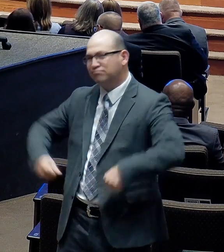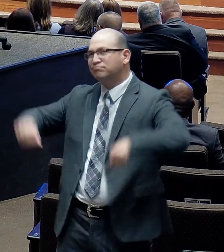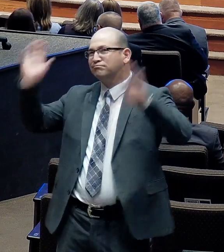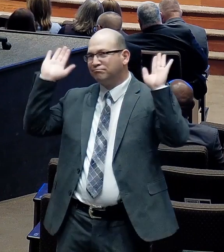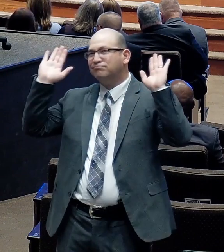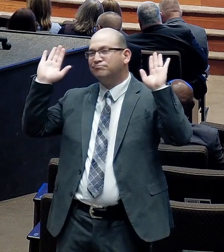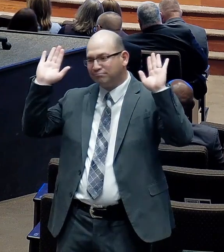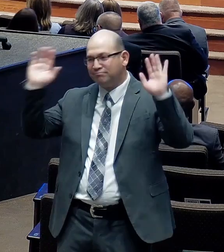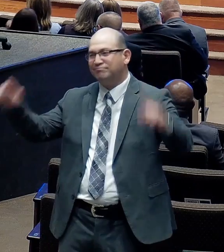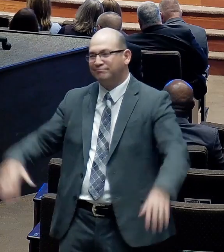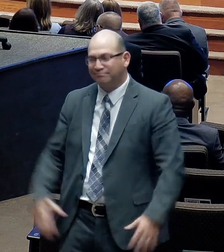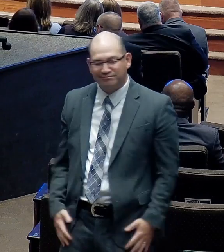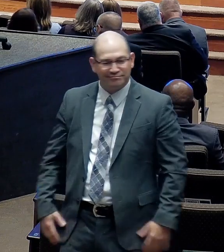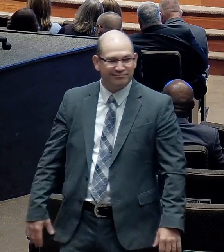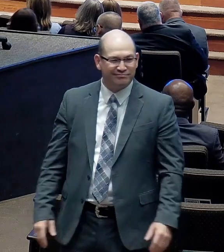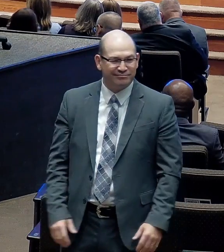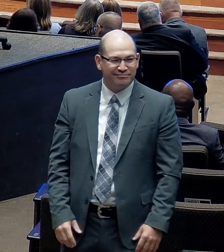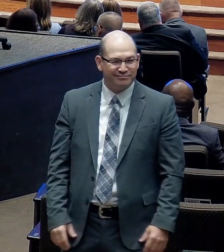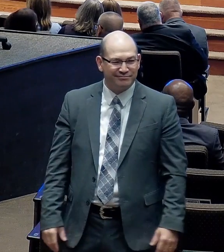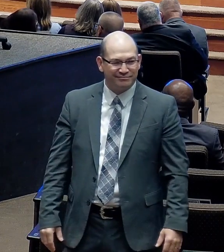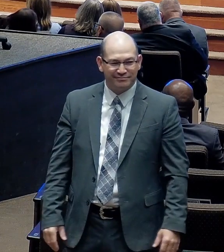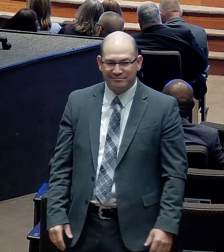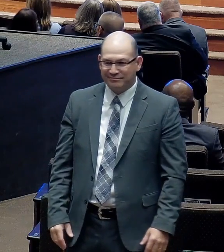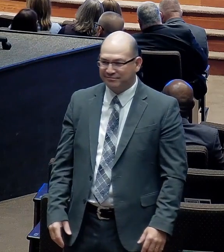A total dependence. Upon God.